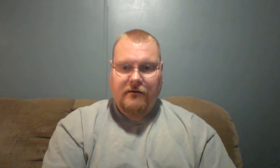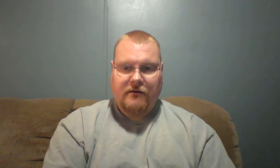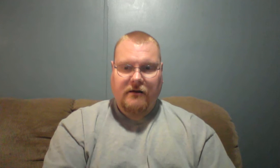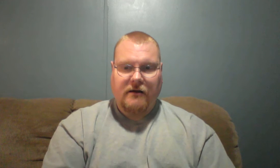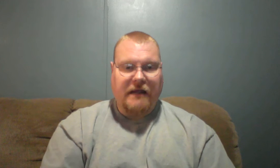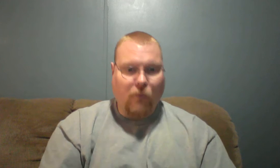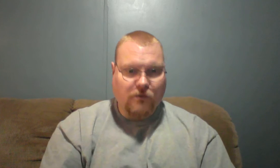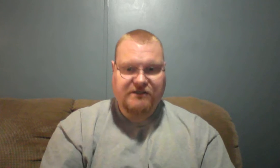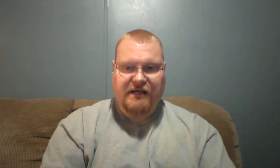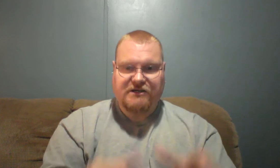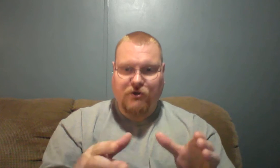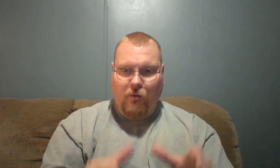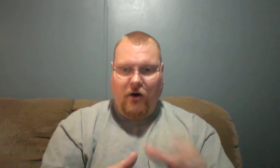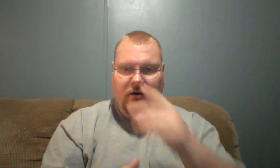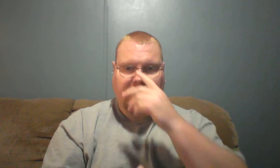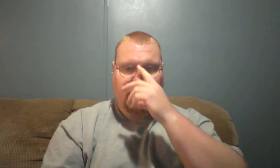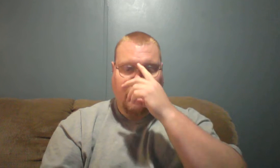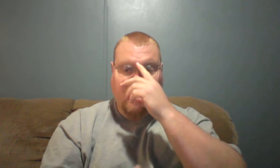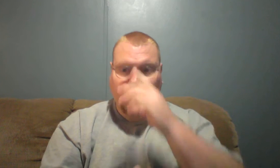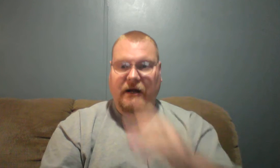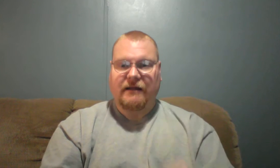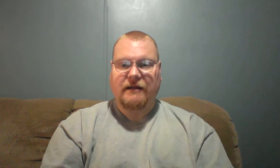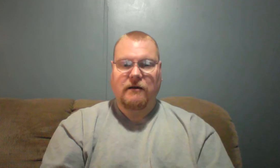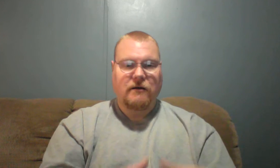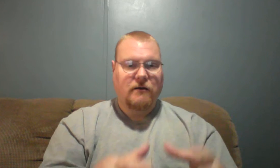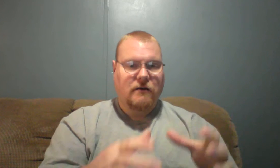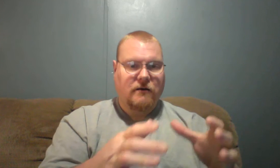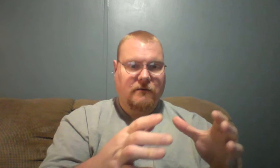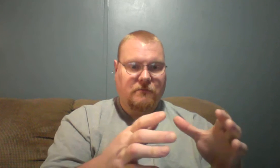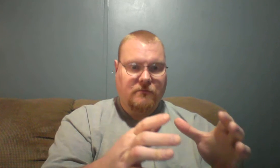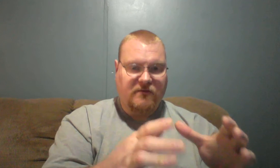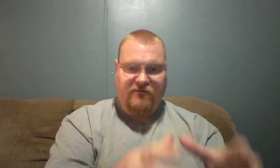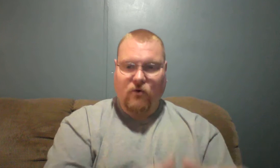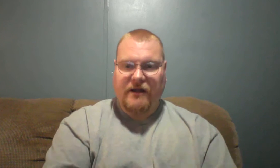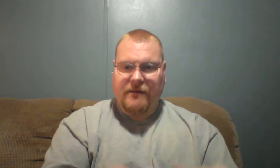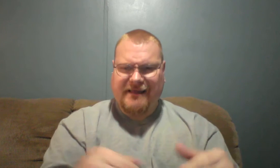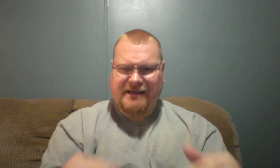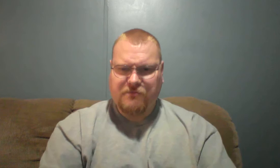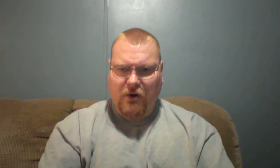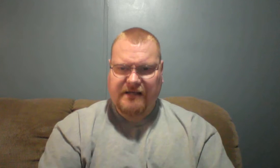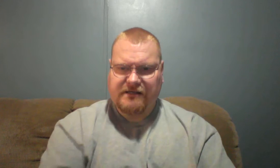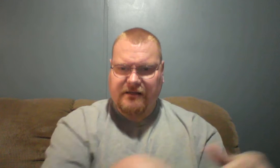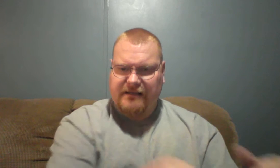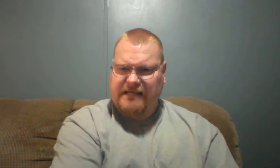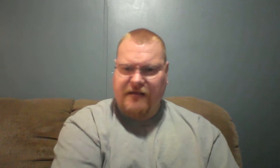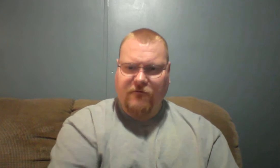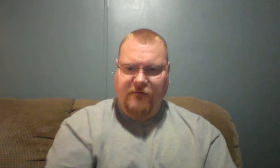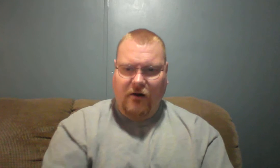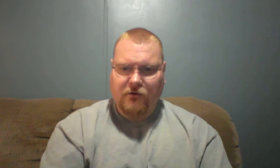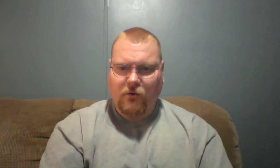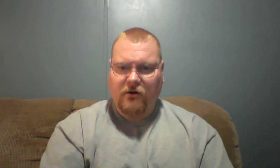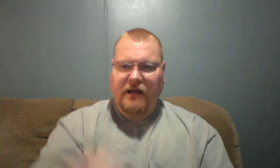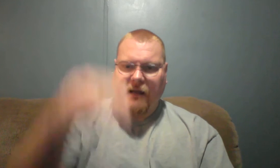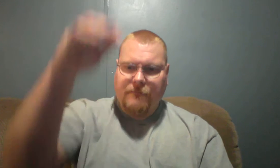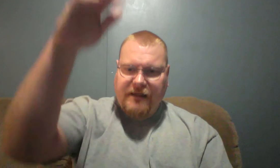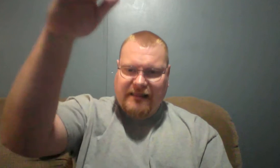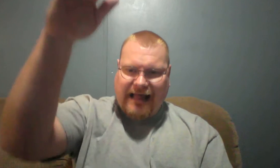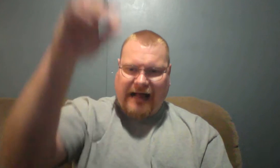He wants us to walk uprightly before him in this present, this evil, fallen world. Be light